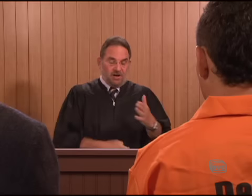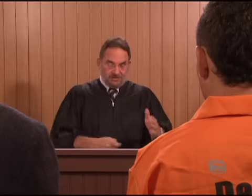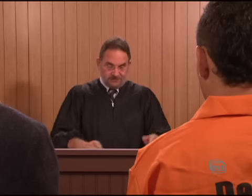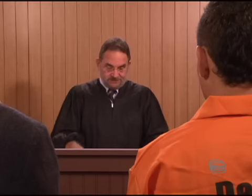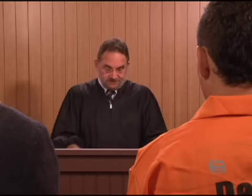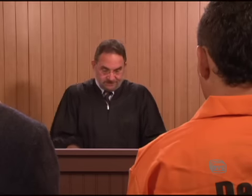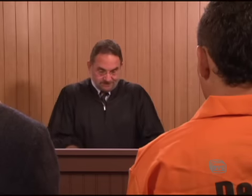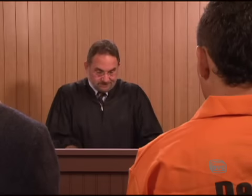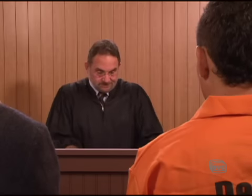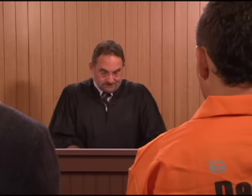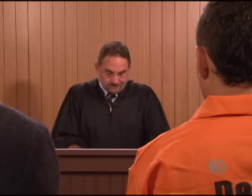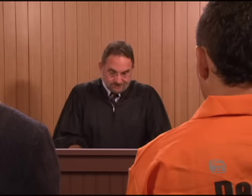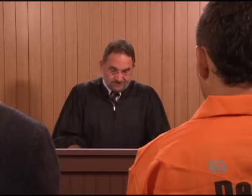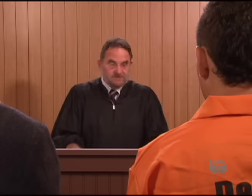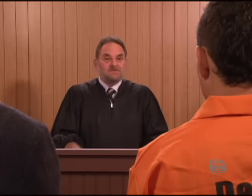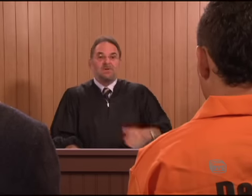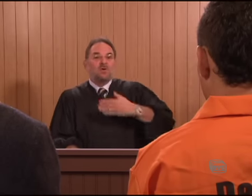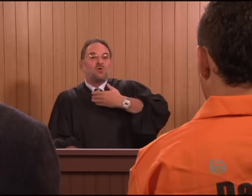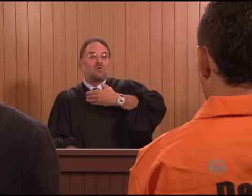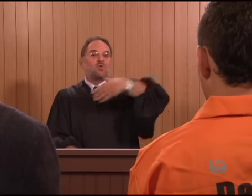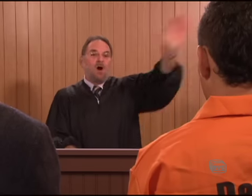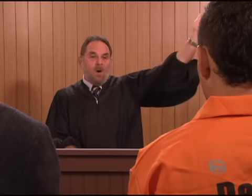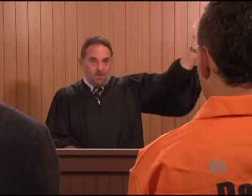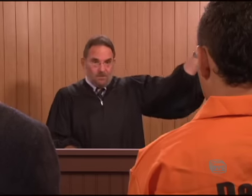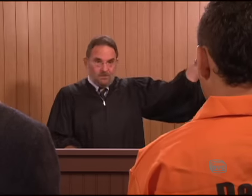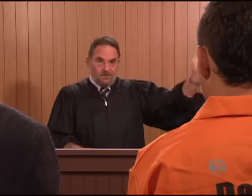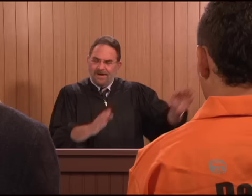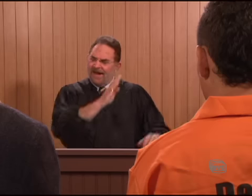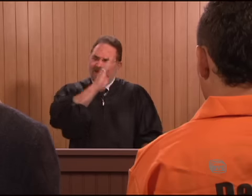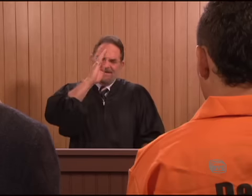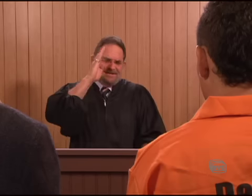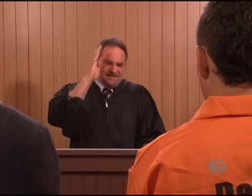Please go. Never appear in my courtroom again.